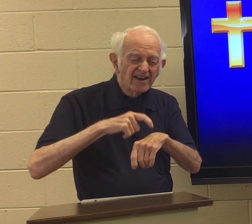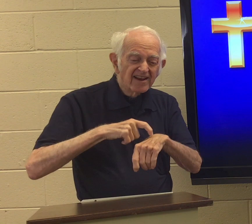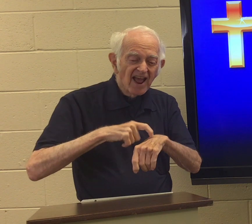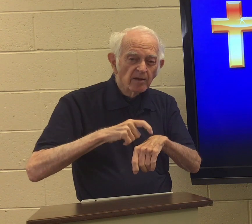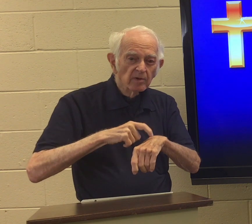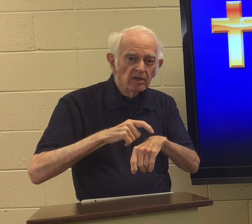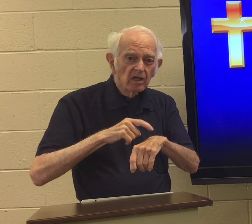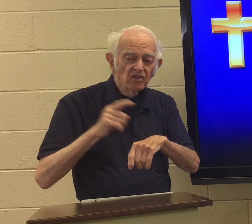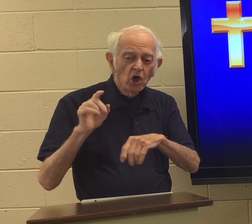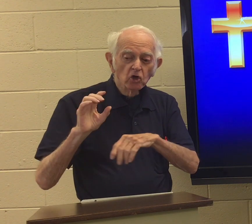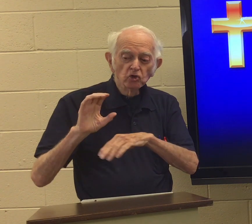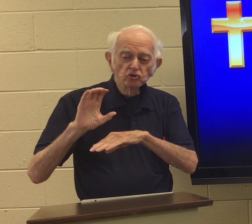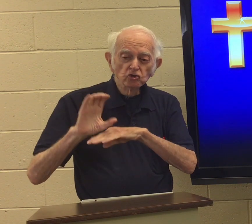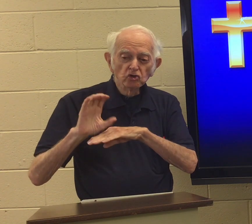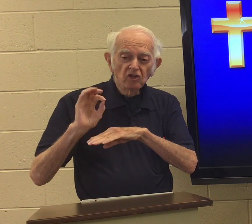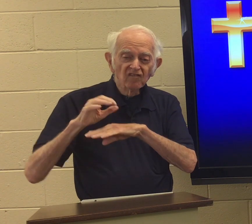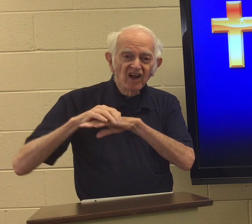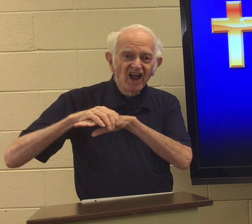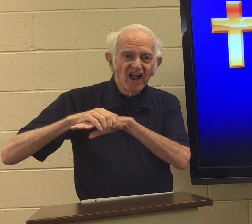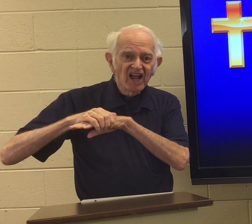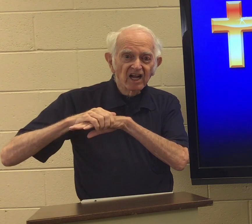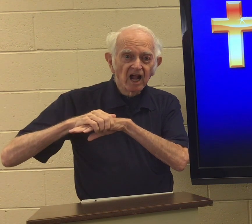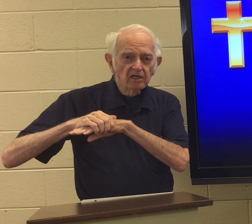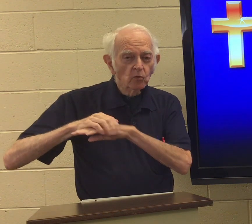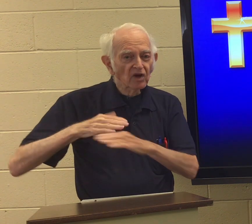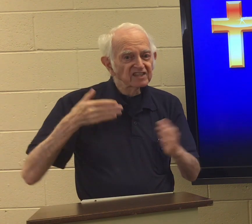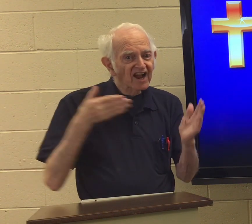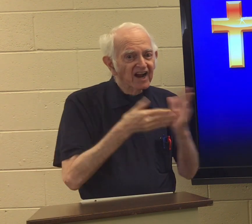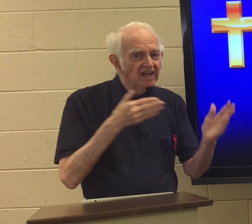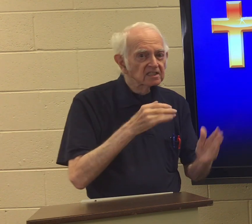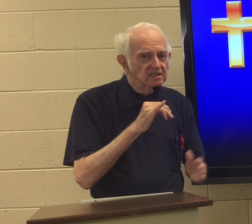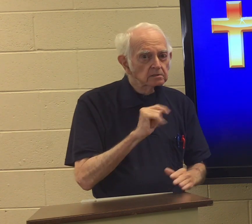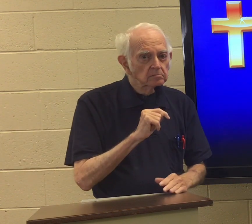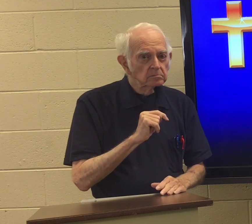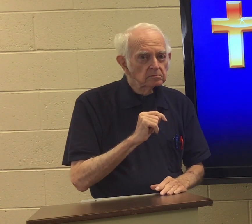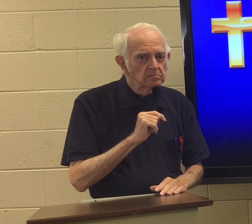But at that time, the Church of England was against it.